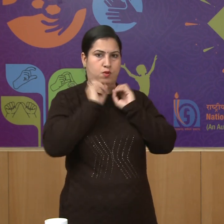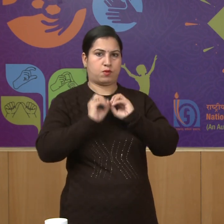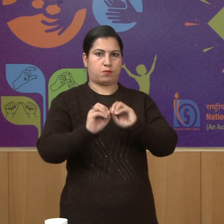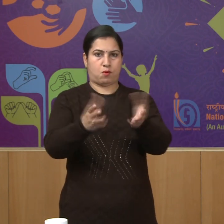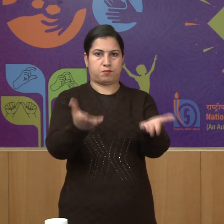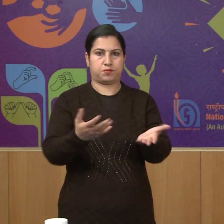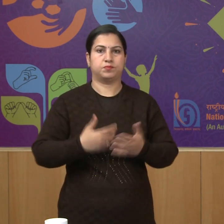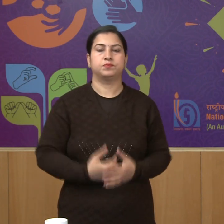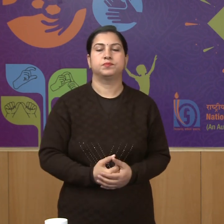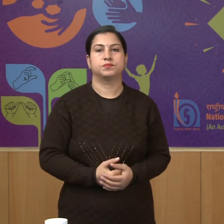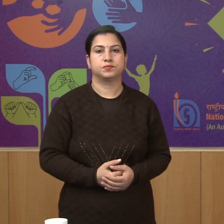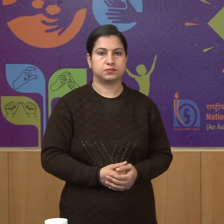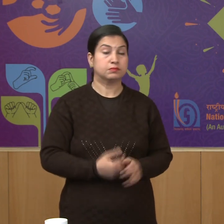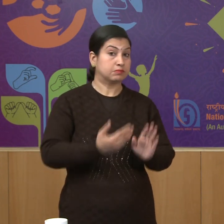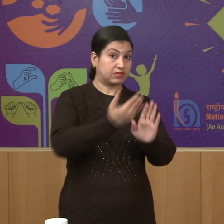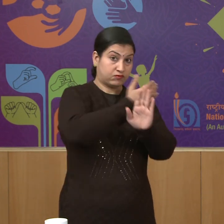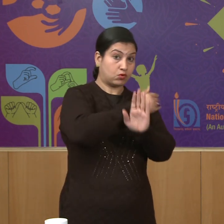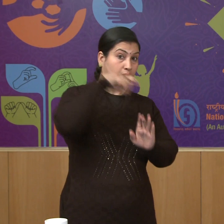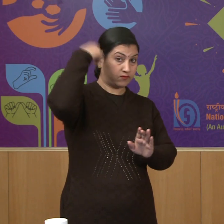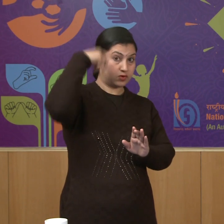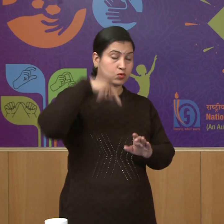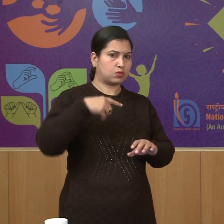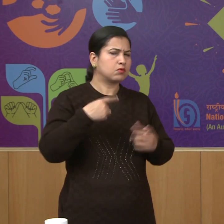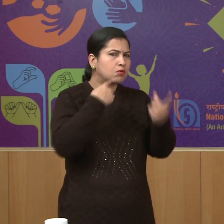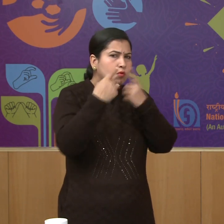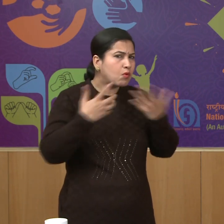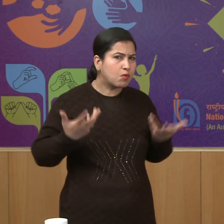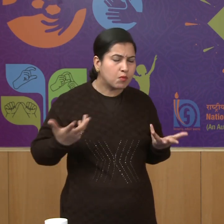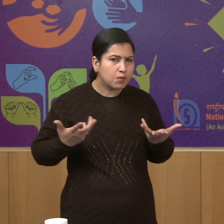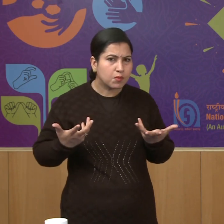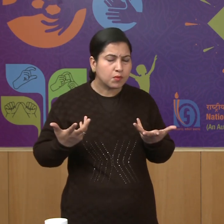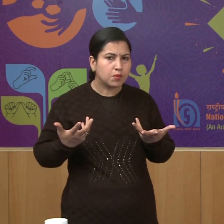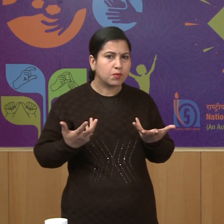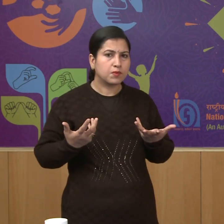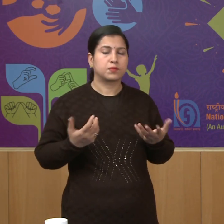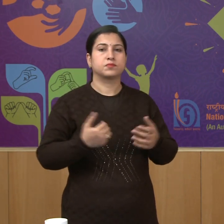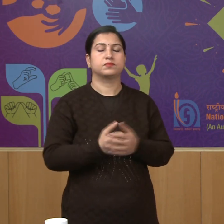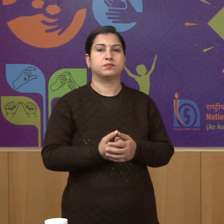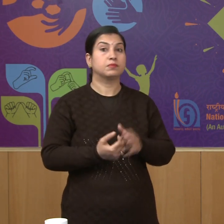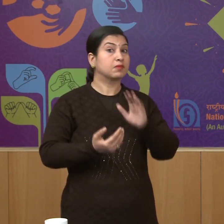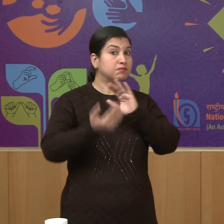video. In previous video, we had discussed that whether